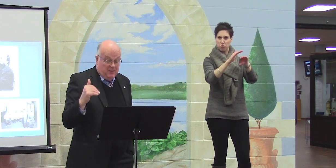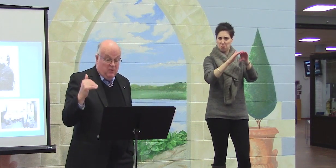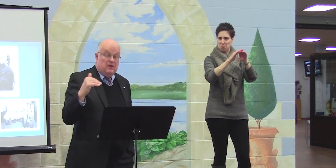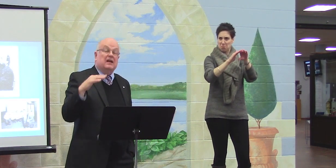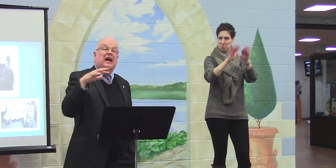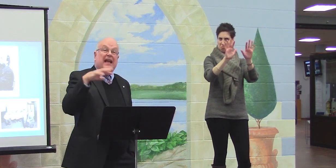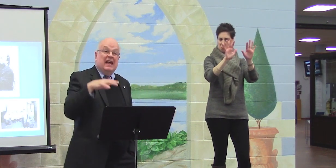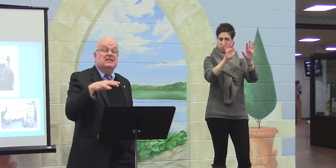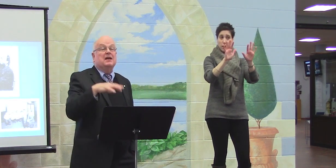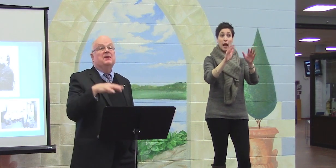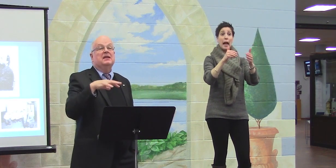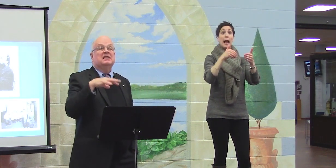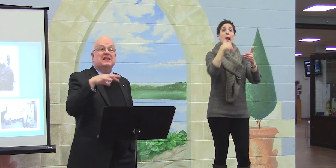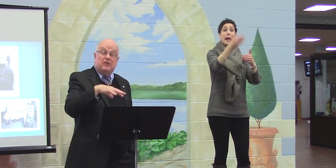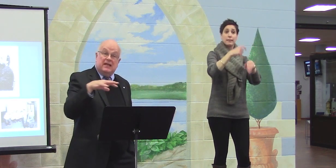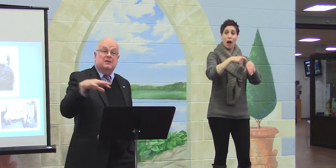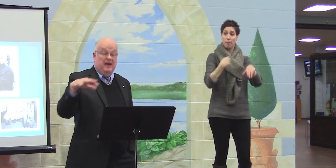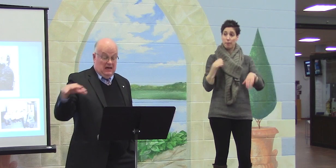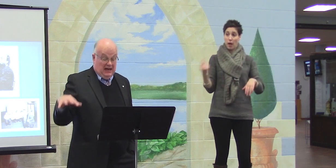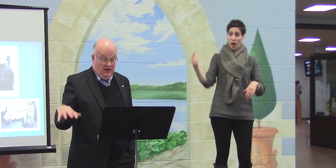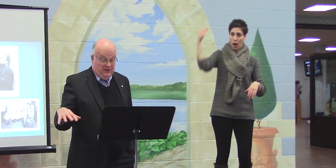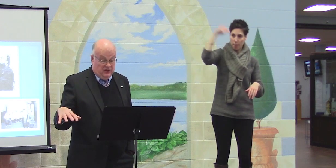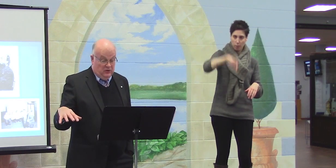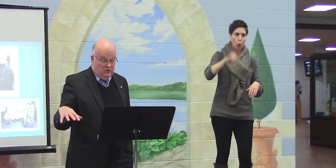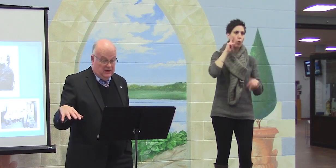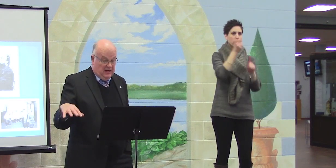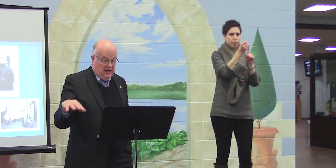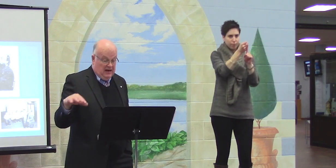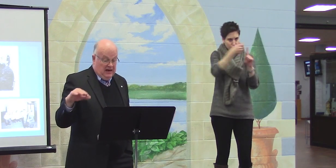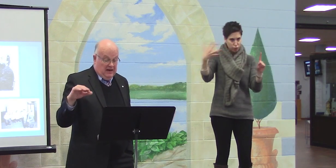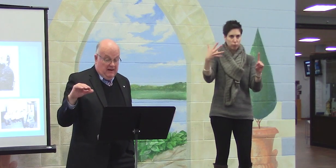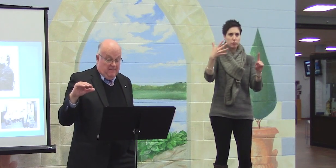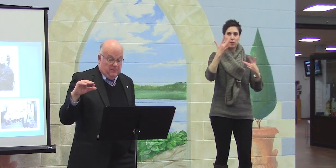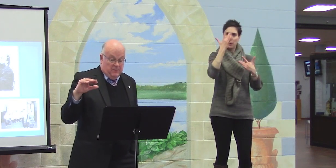about, again, some of these serious mental health issues.